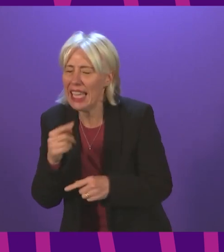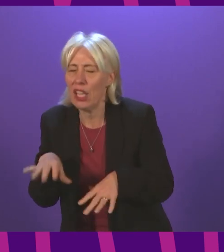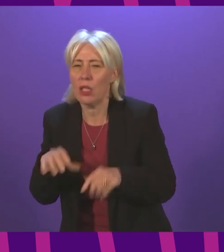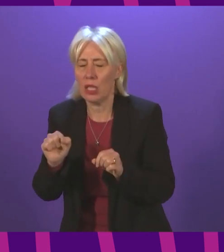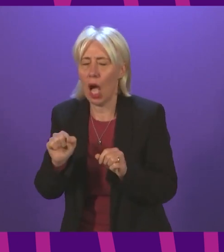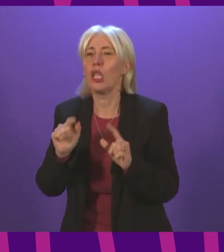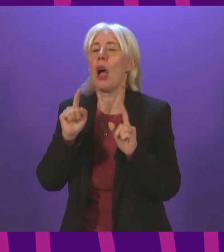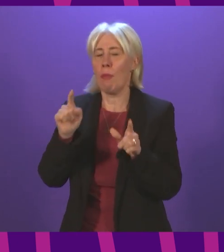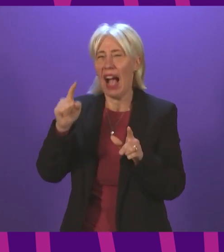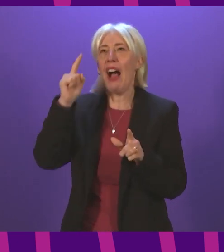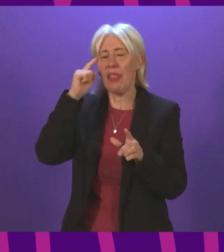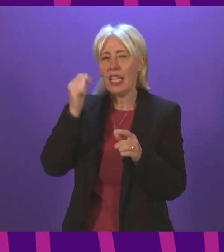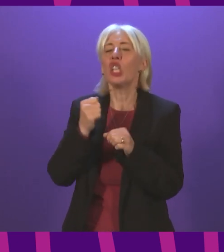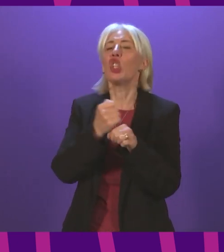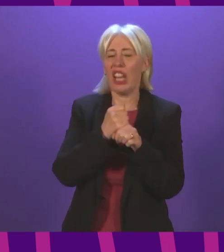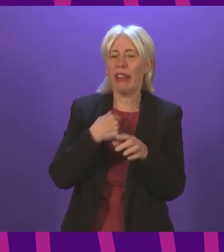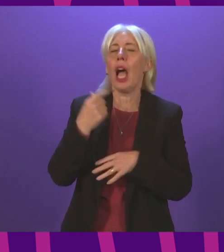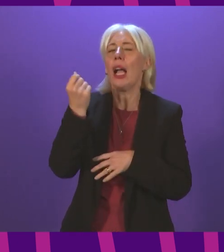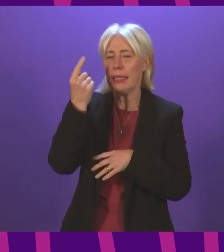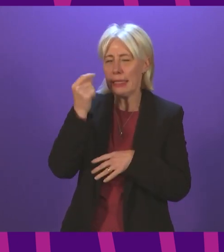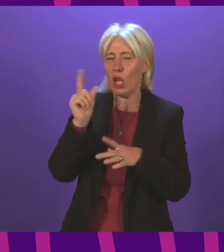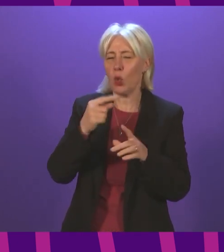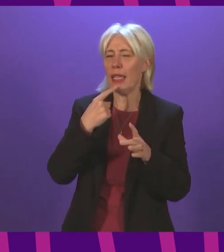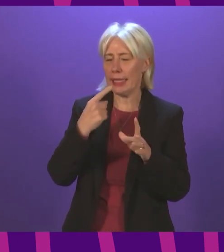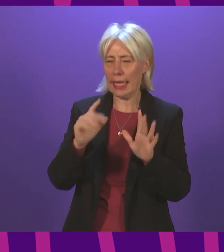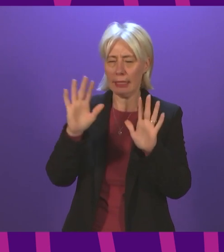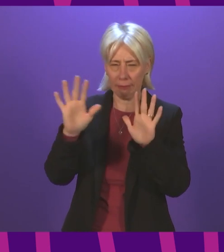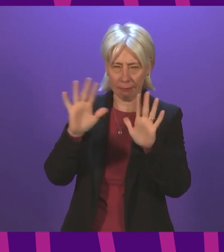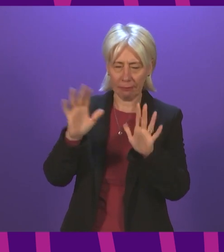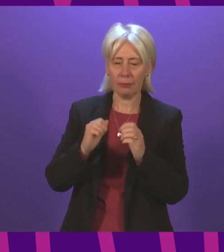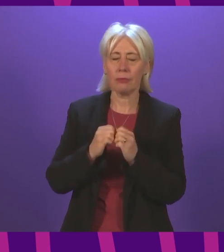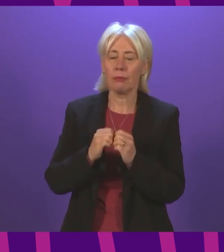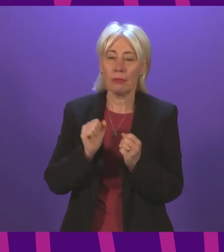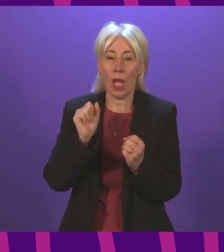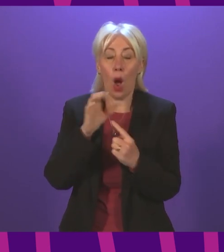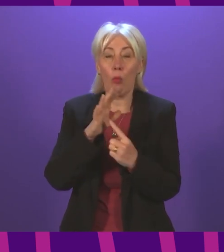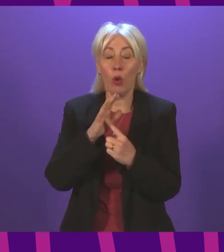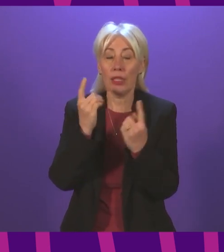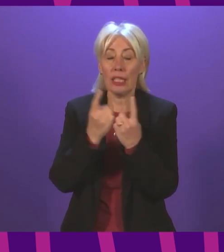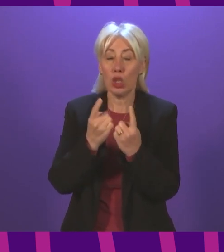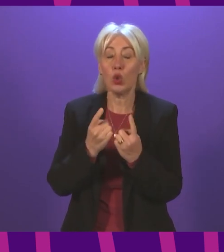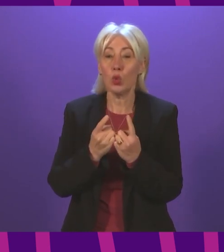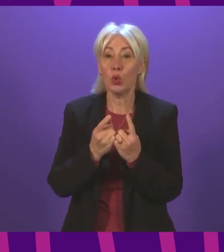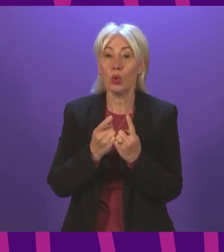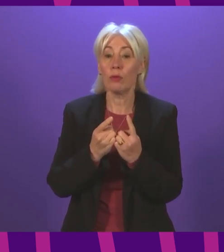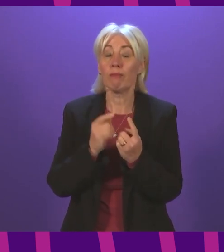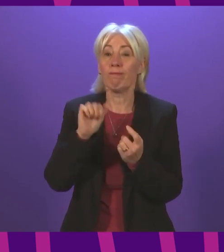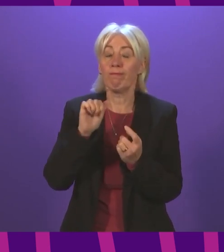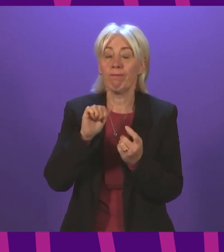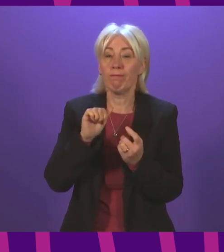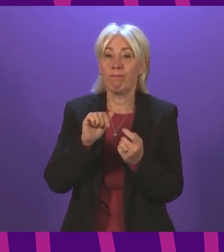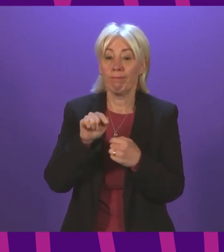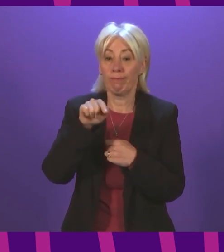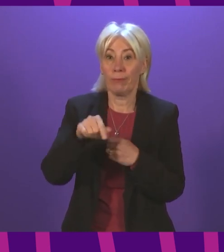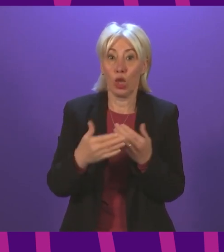I got the general thrust of it. These are obviously important issues ahead of the expected